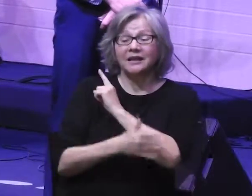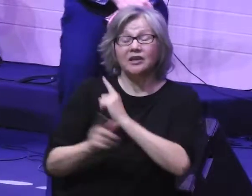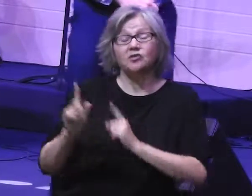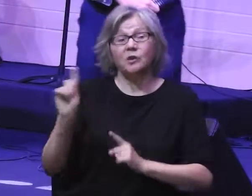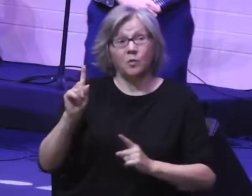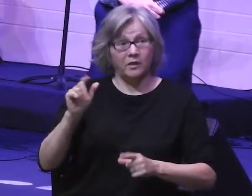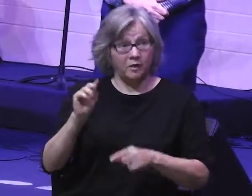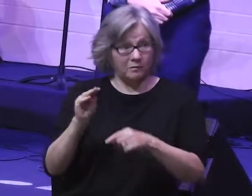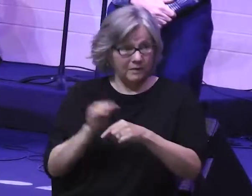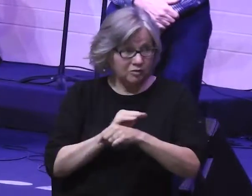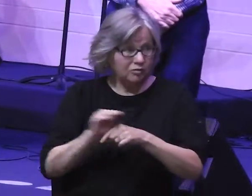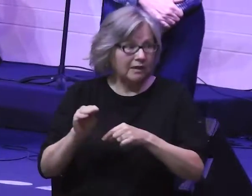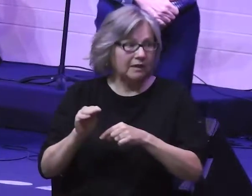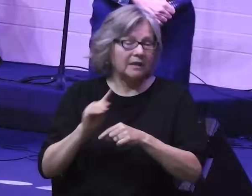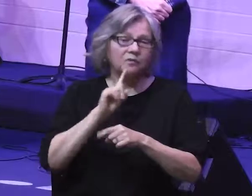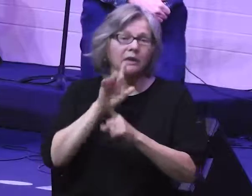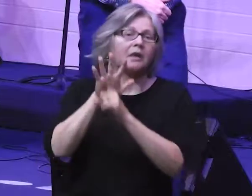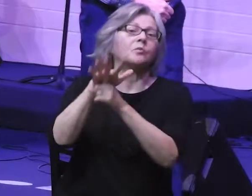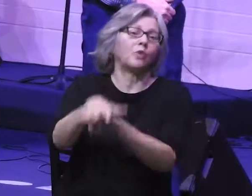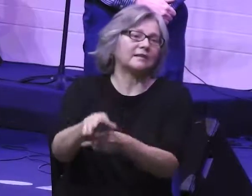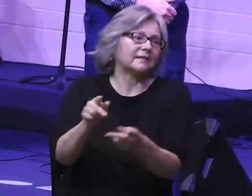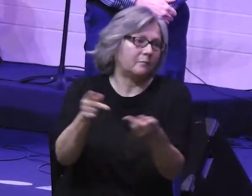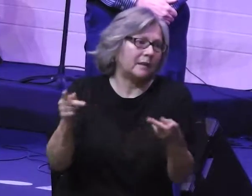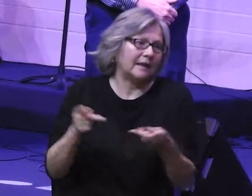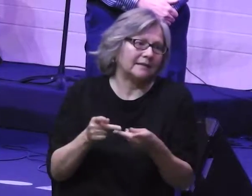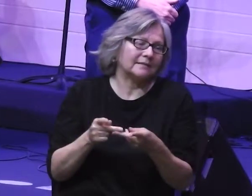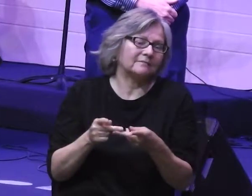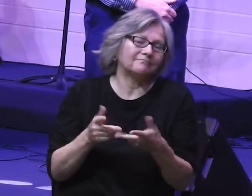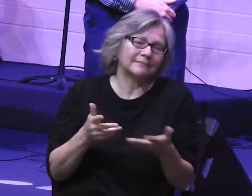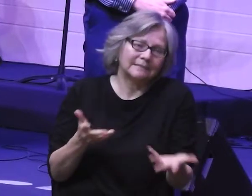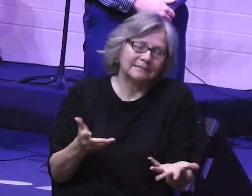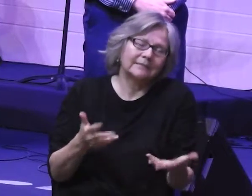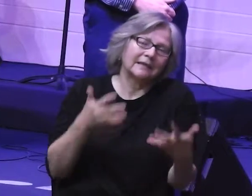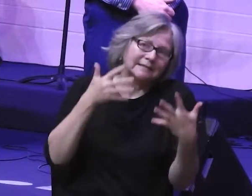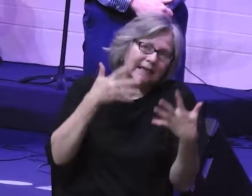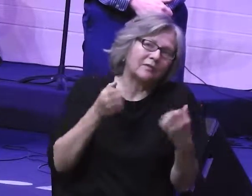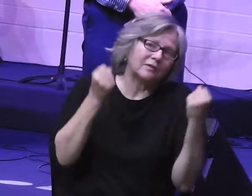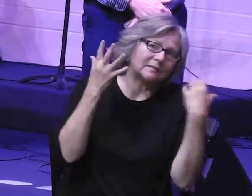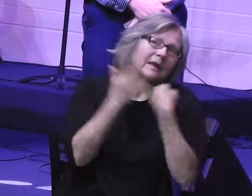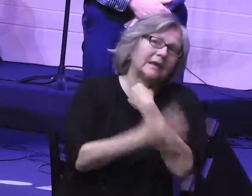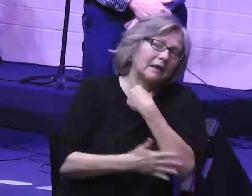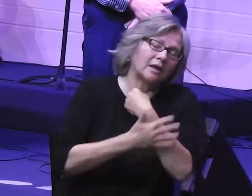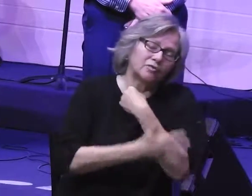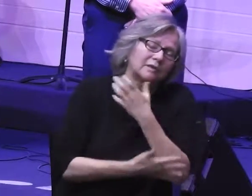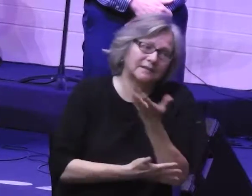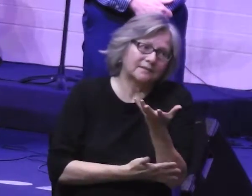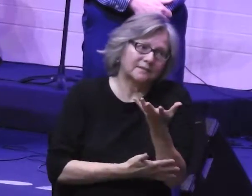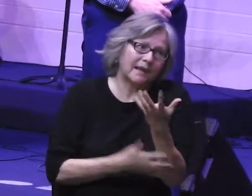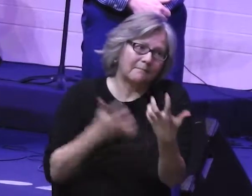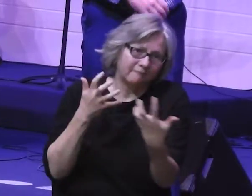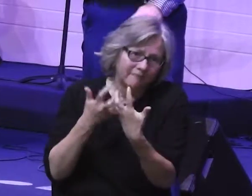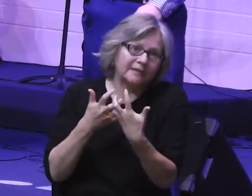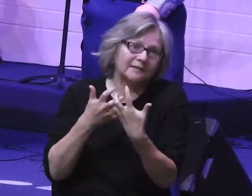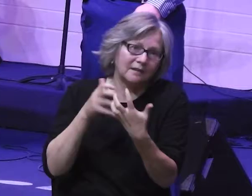place. And sadly, you know what? There's a lot of countries that fit that description. So I'm not giving anything away here.